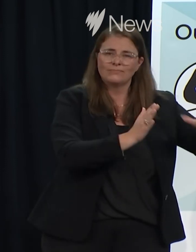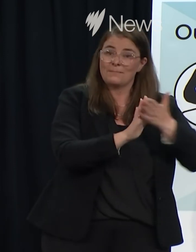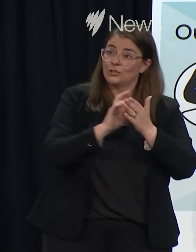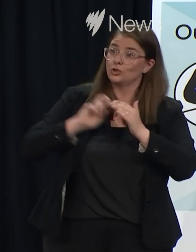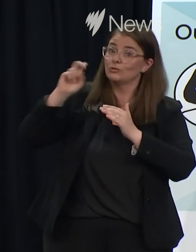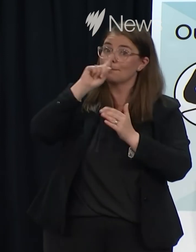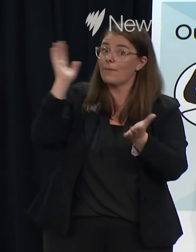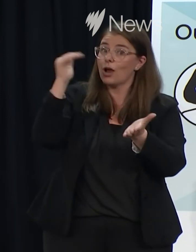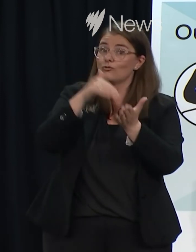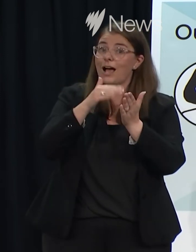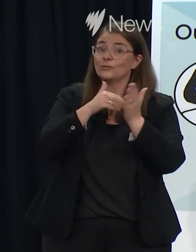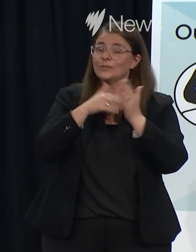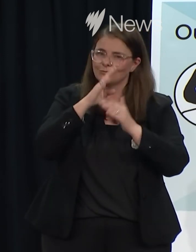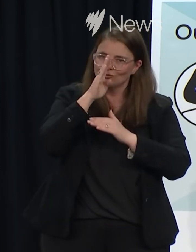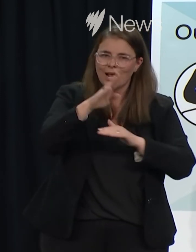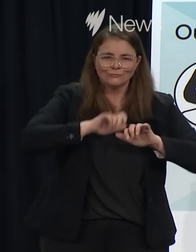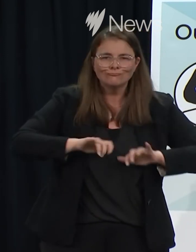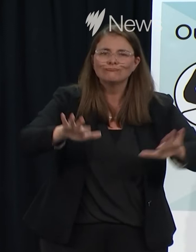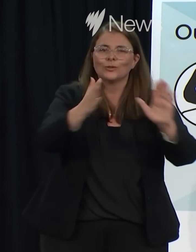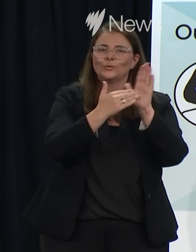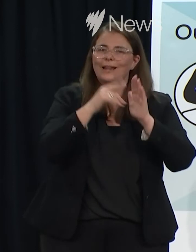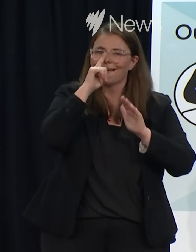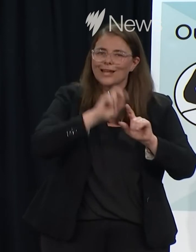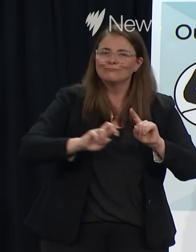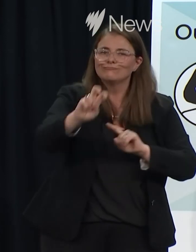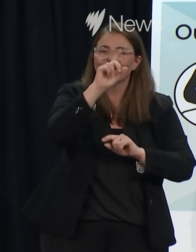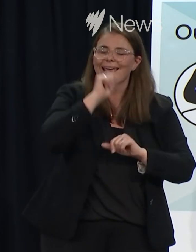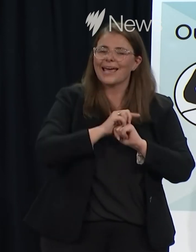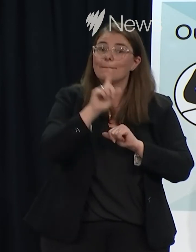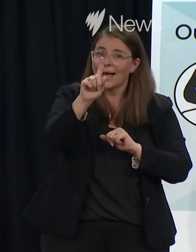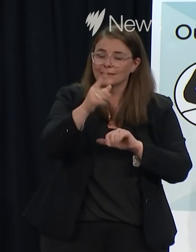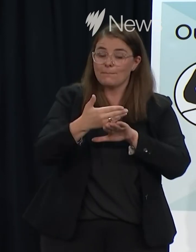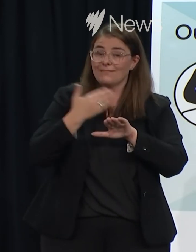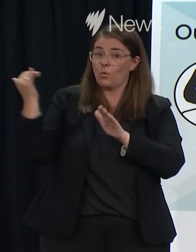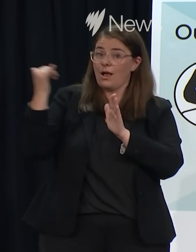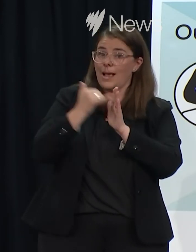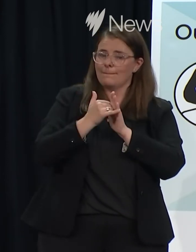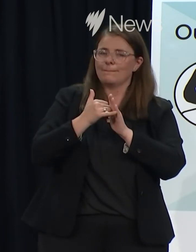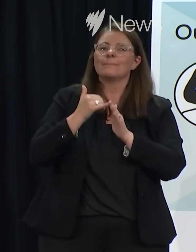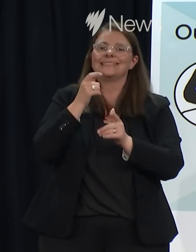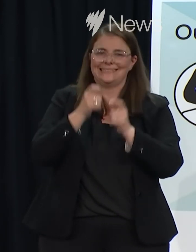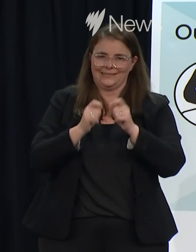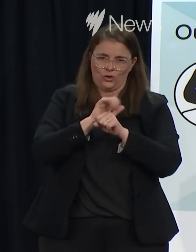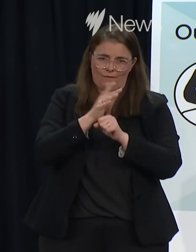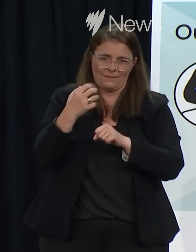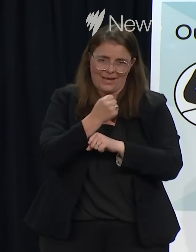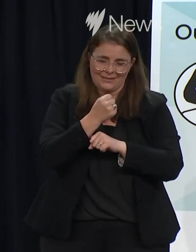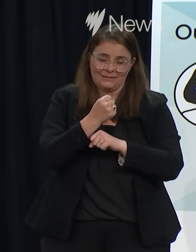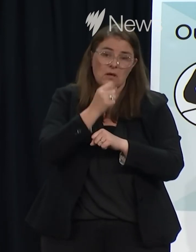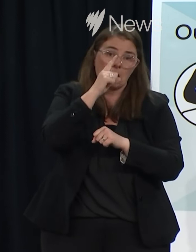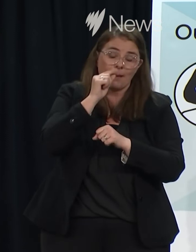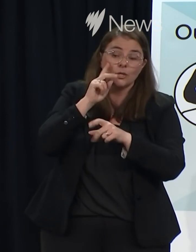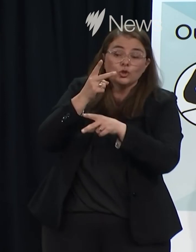will be able to experience the sights and sounds immediately, they will be required to have a pre-departure test. That pre-departure test can be a